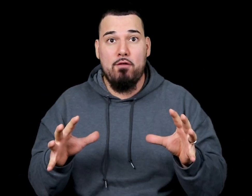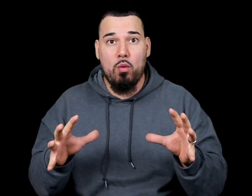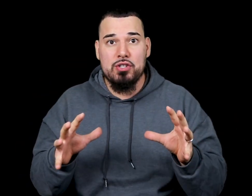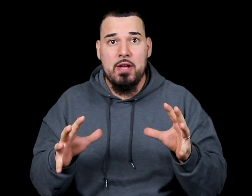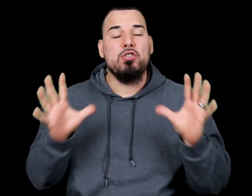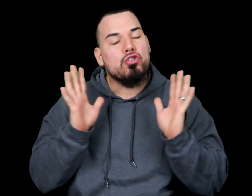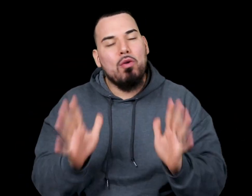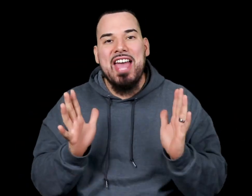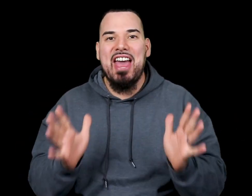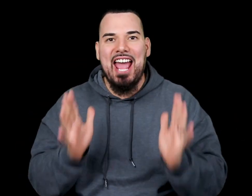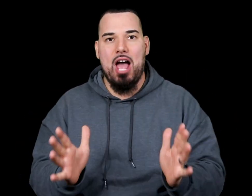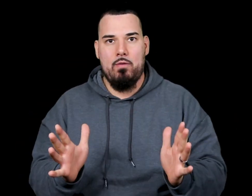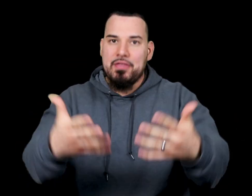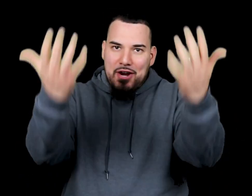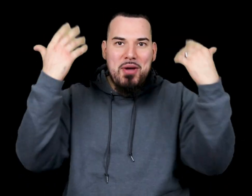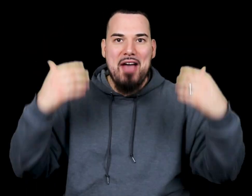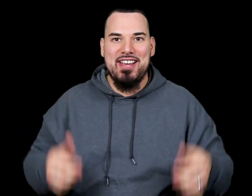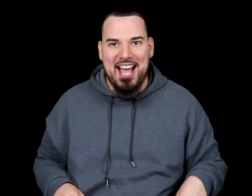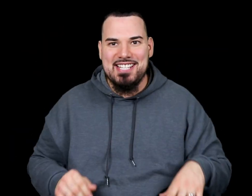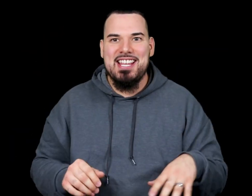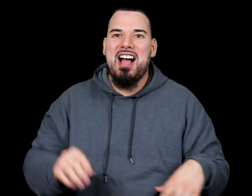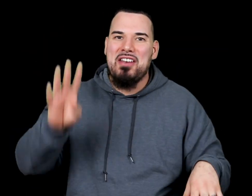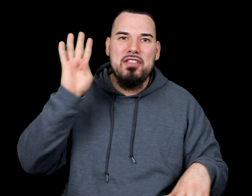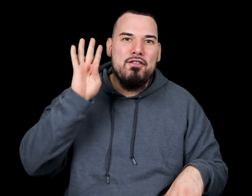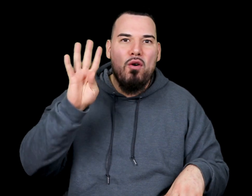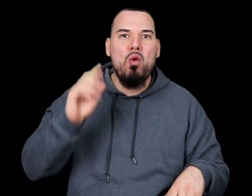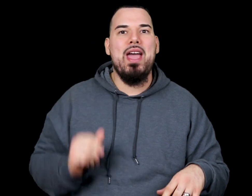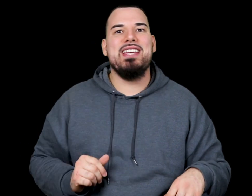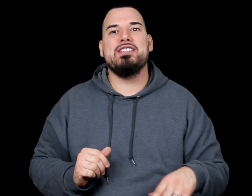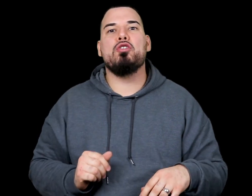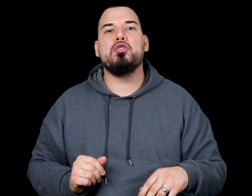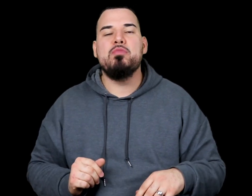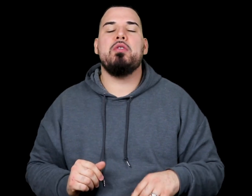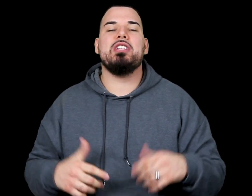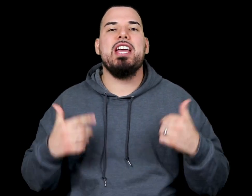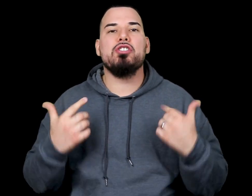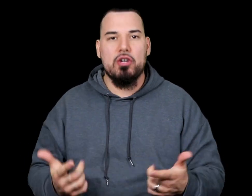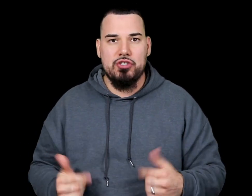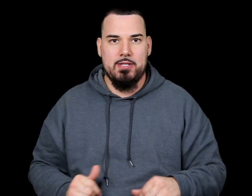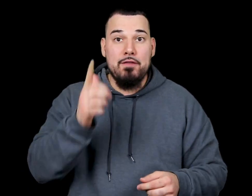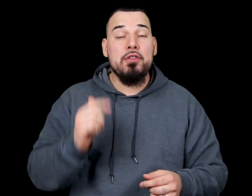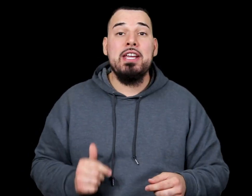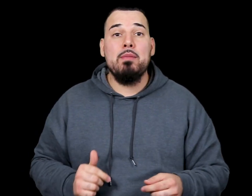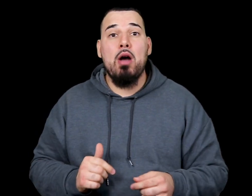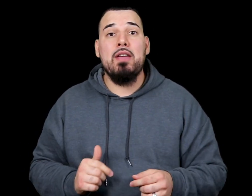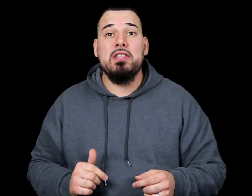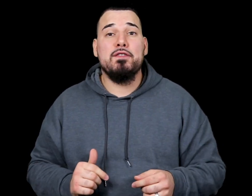for us. So try that out. There you have it guys. Another four ways to grow spiritually as Christians. If you're thinking about giving these